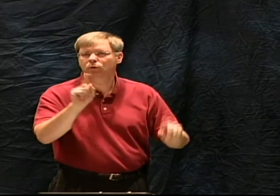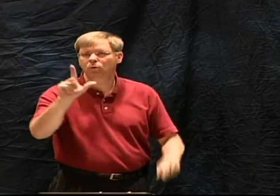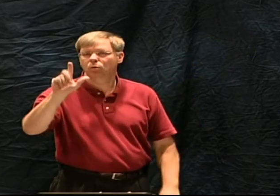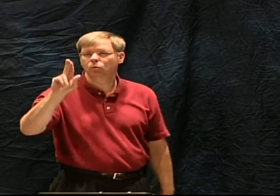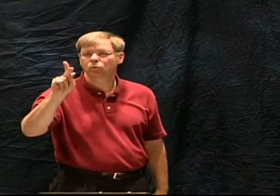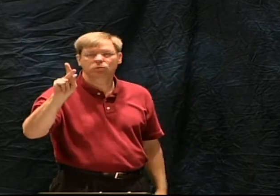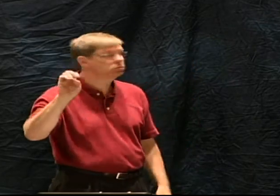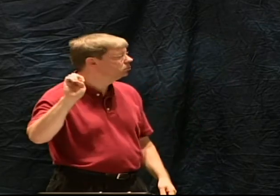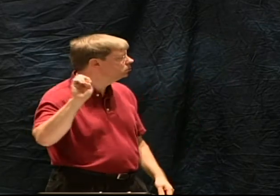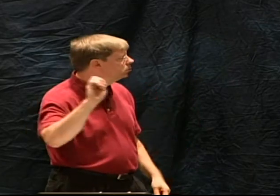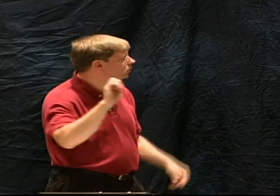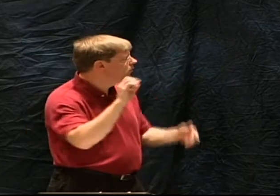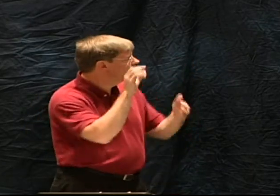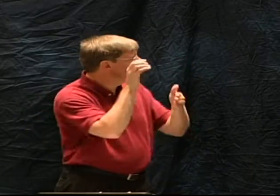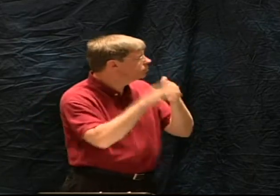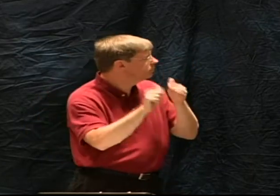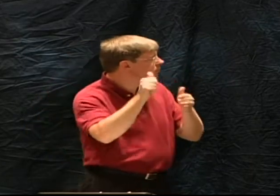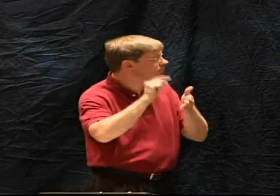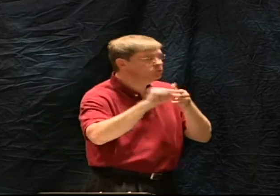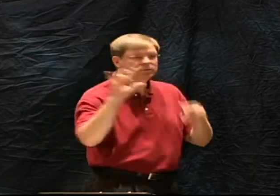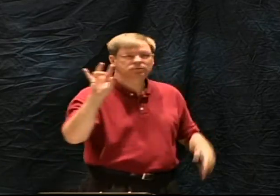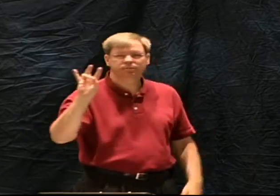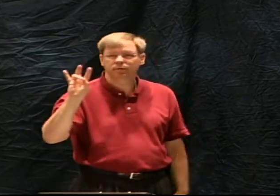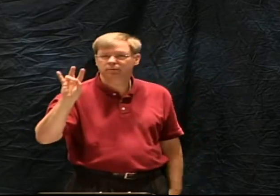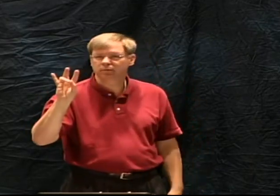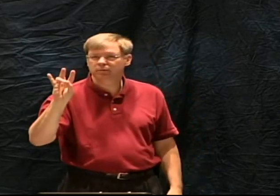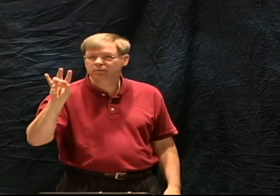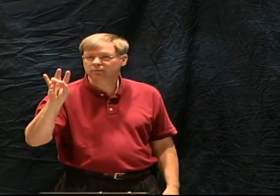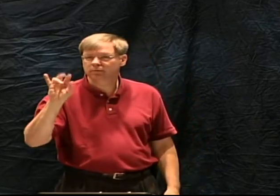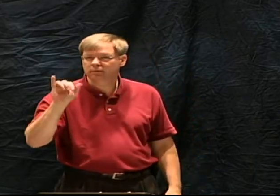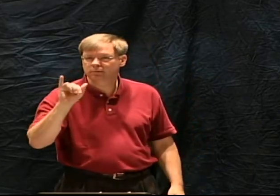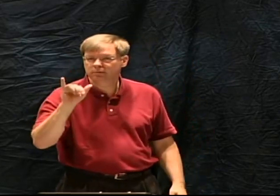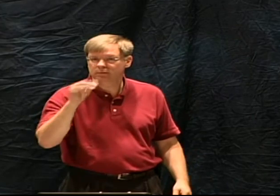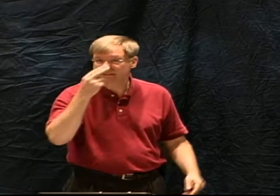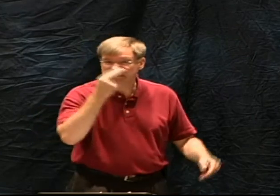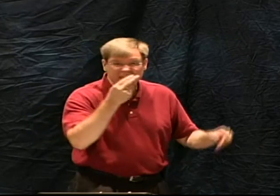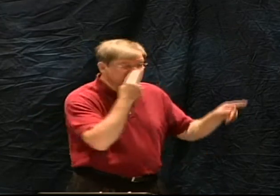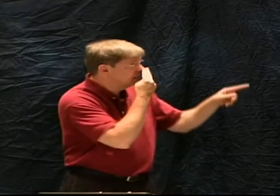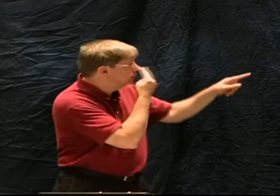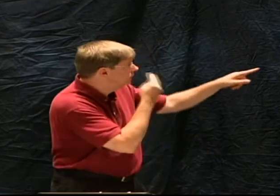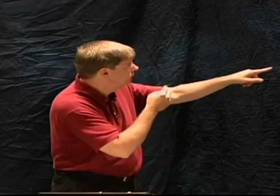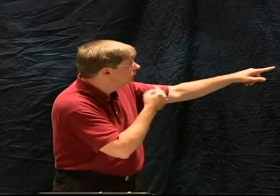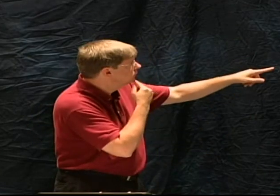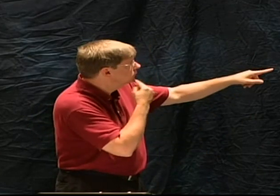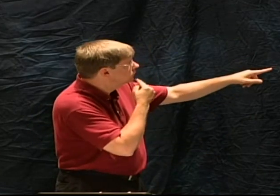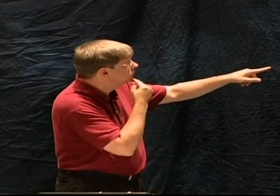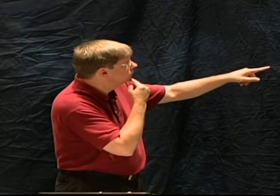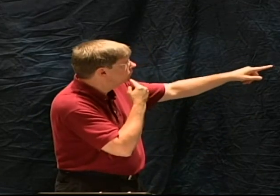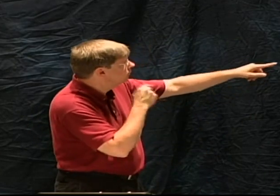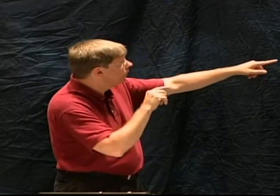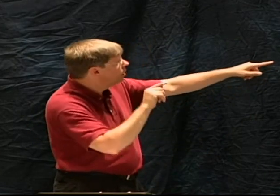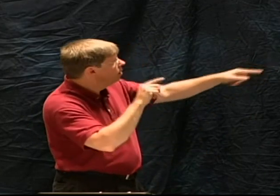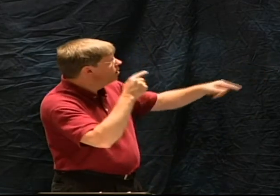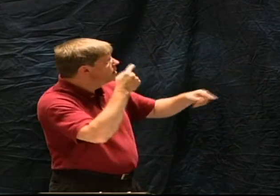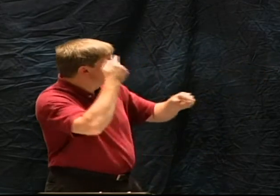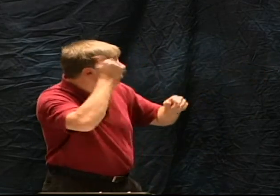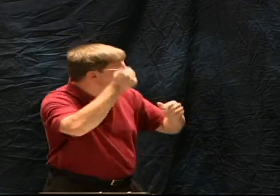Which comes from Luke chapter 10 verse 7. So do you see that he refers